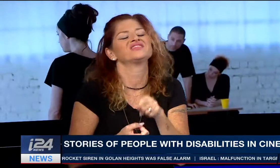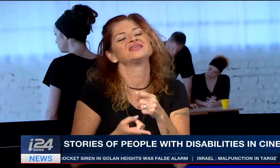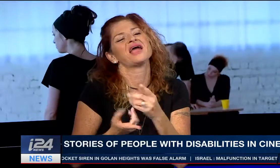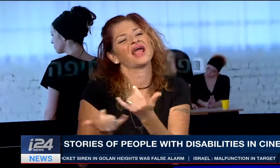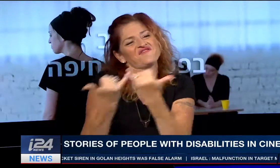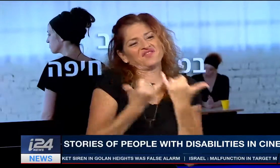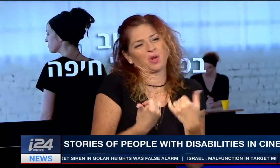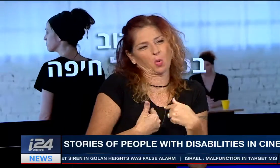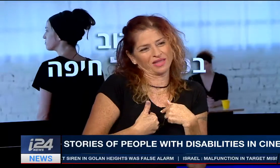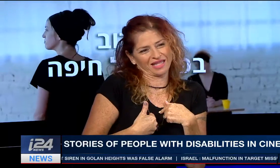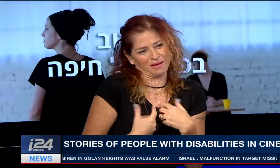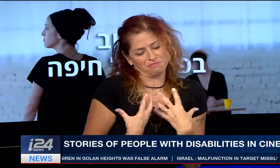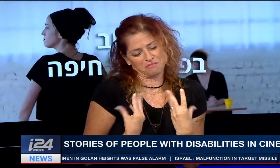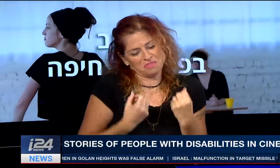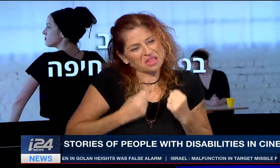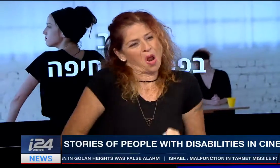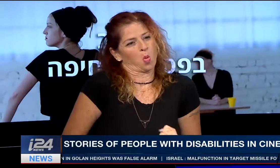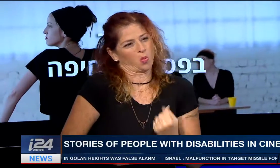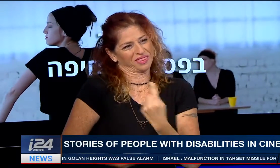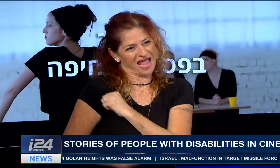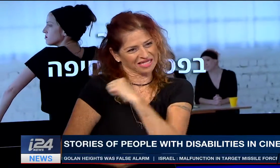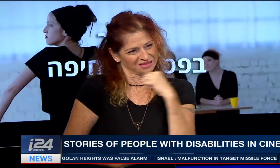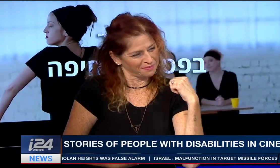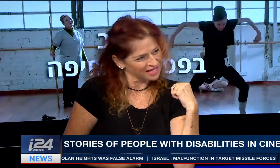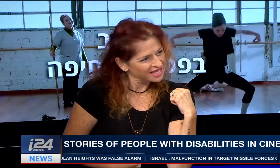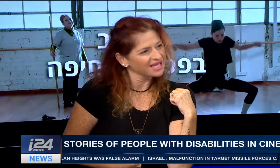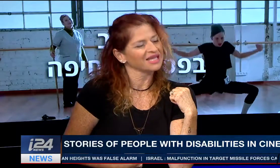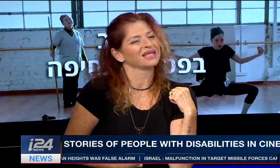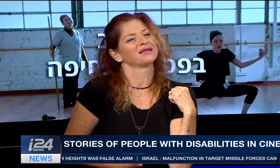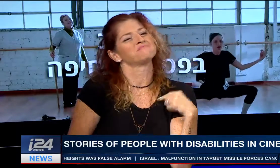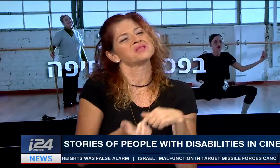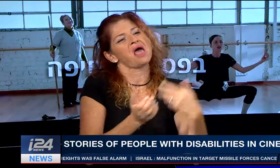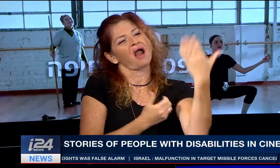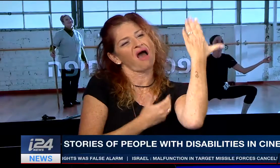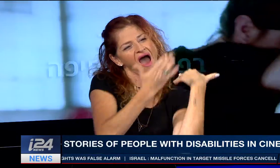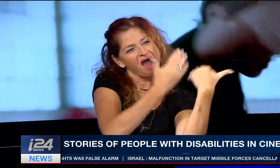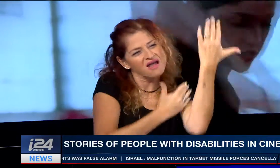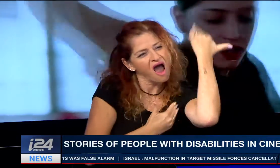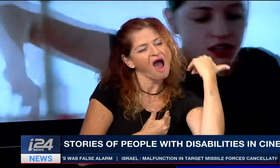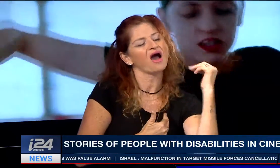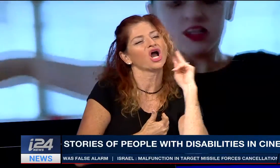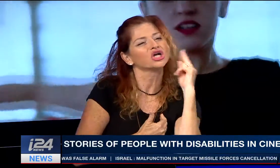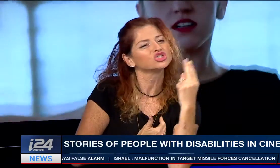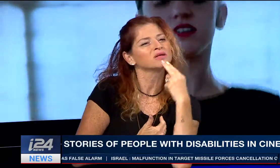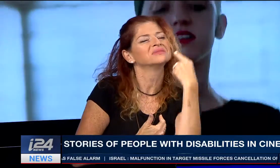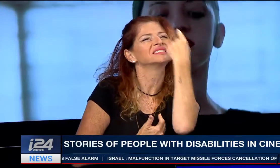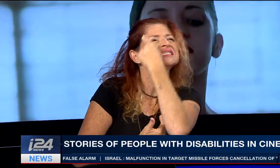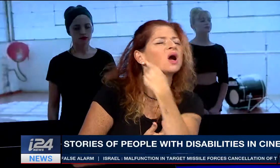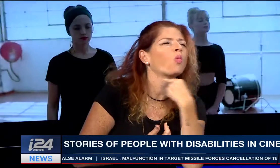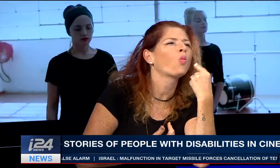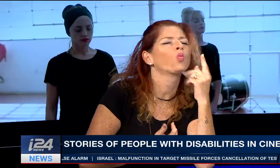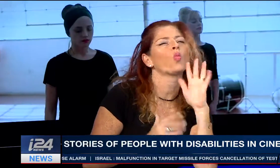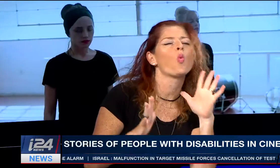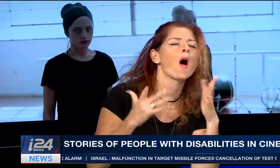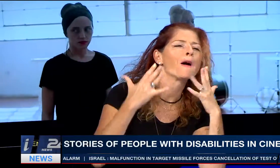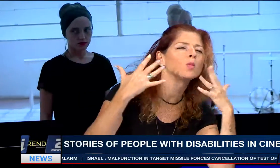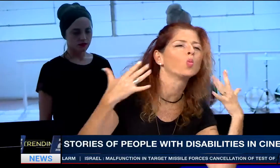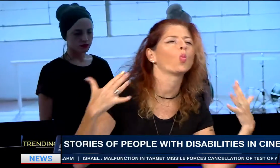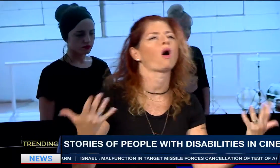could feel the rhythm. And it gave me a lot of confidence, because those days, people, people, the identity wasn't